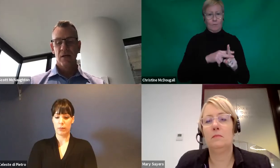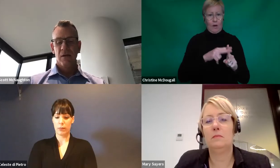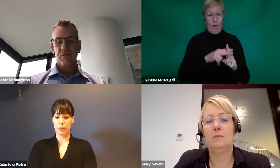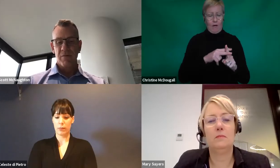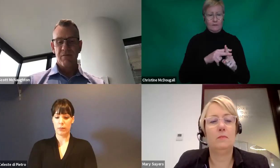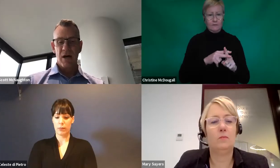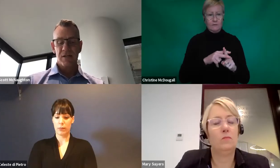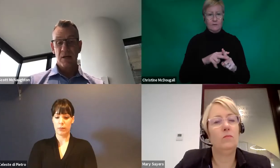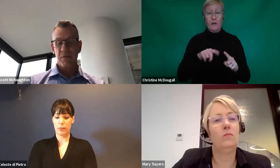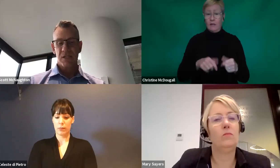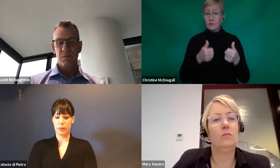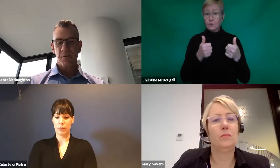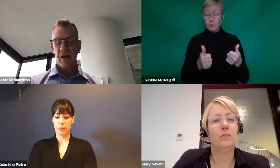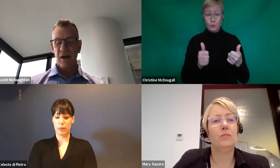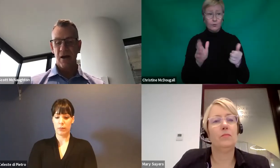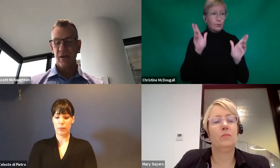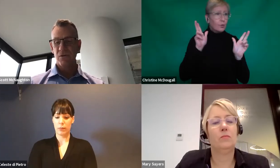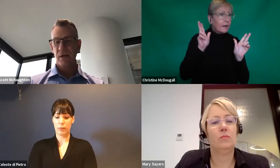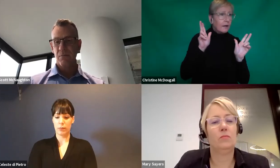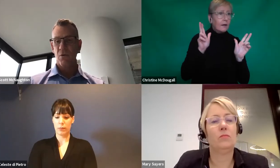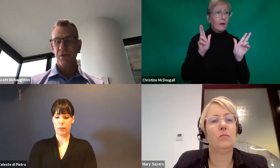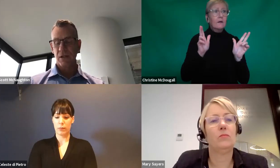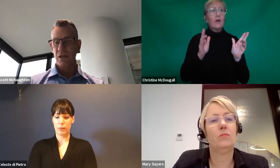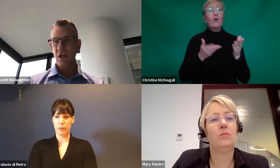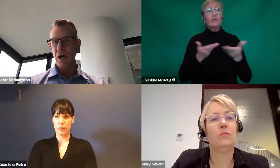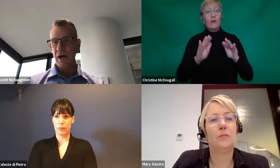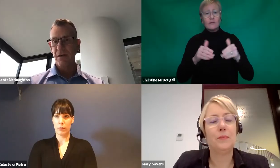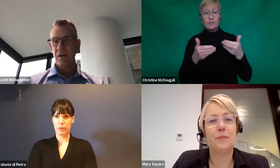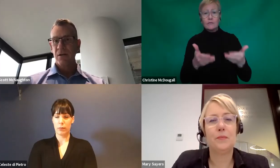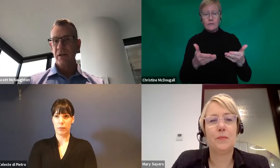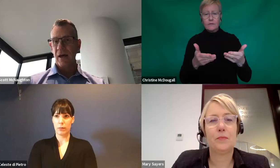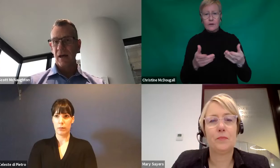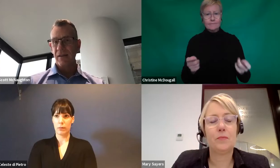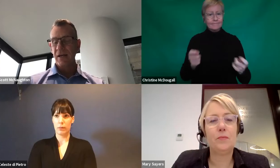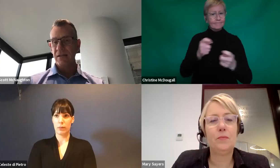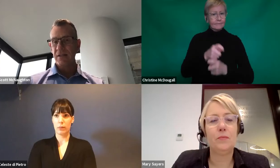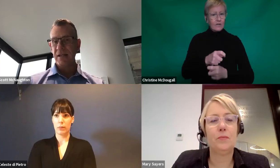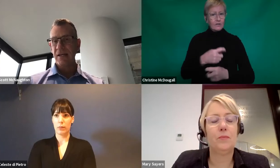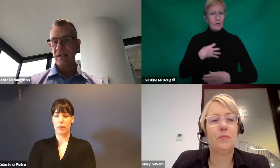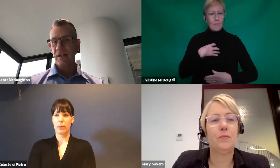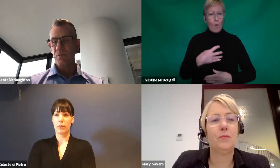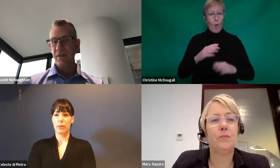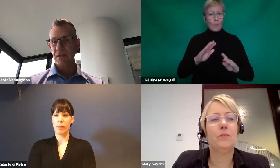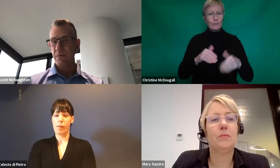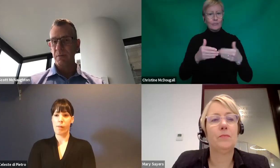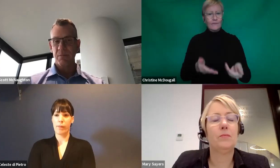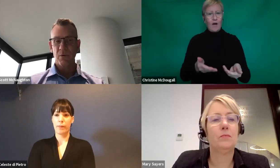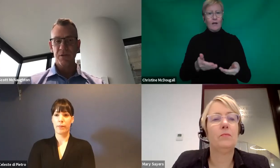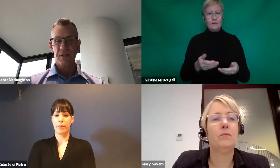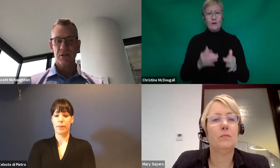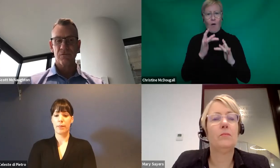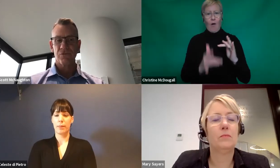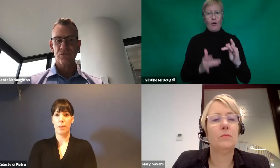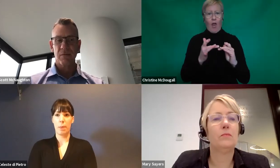to hear from providers and participants about how they're doing more things online, so they can stay connected with their disability